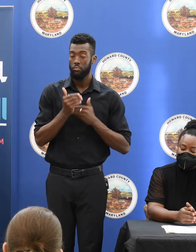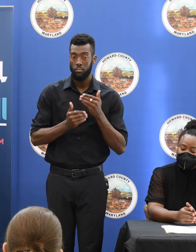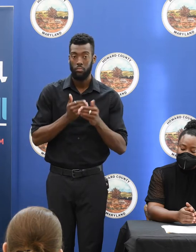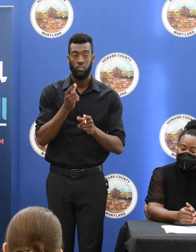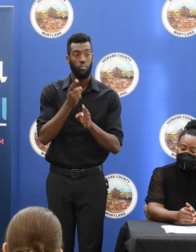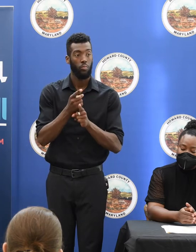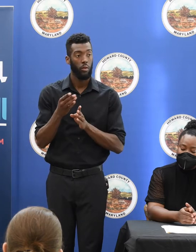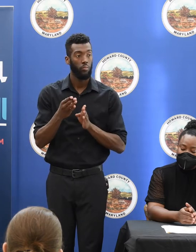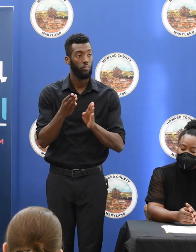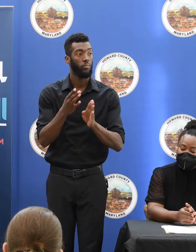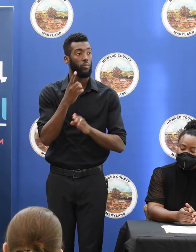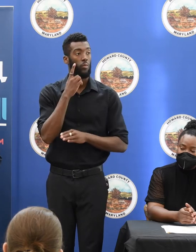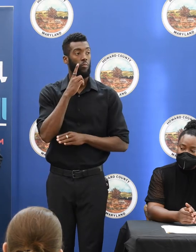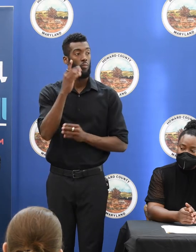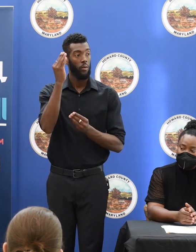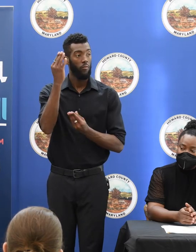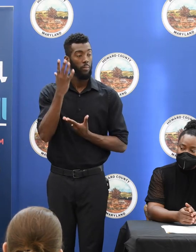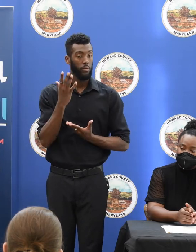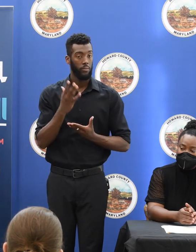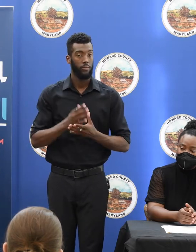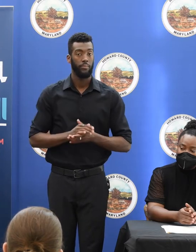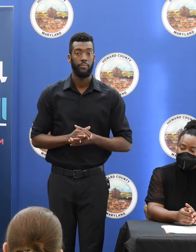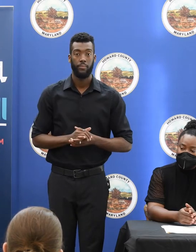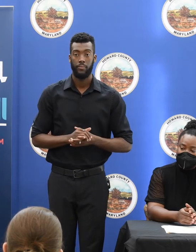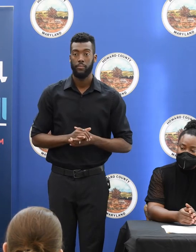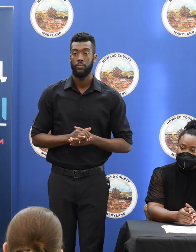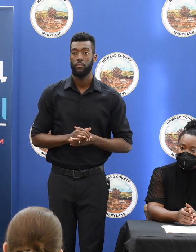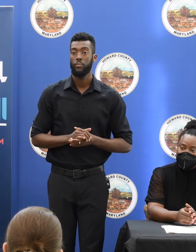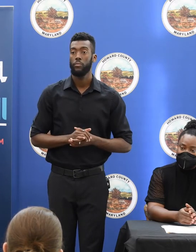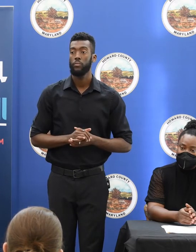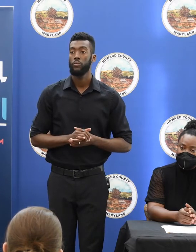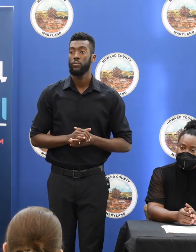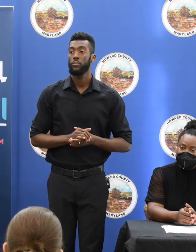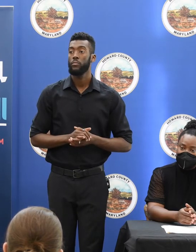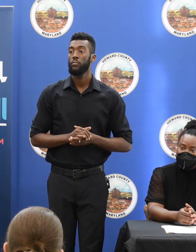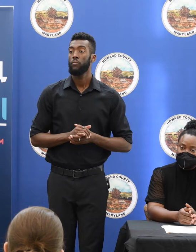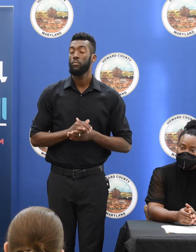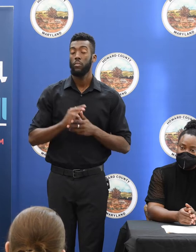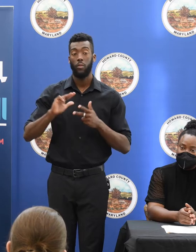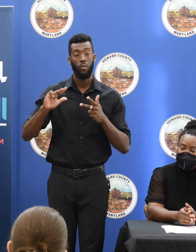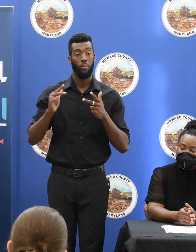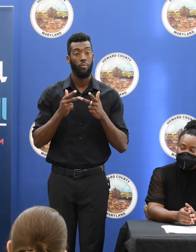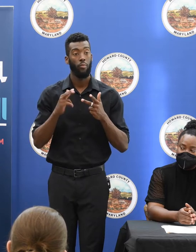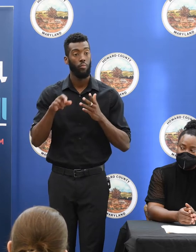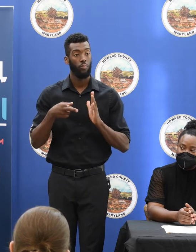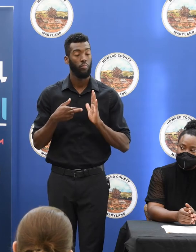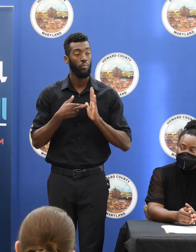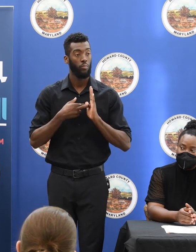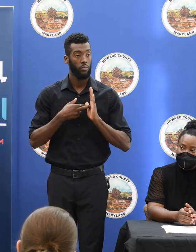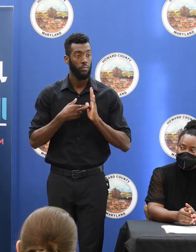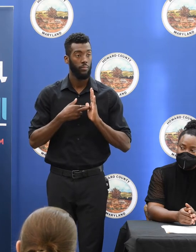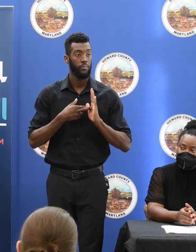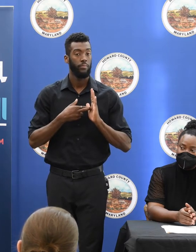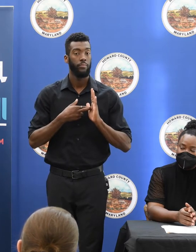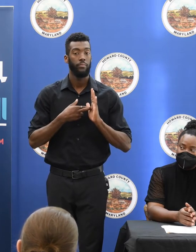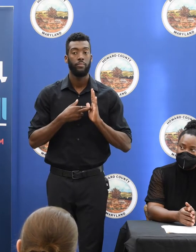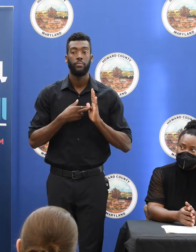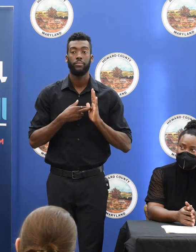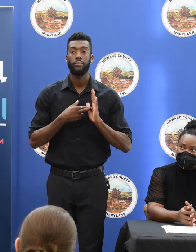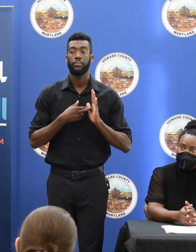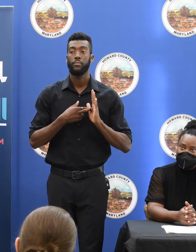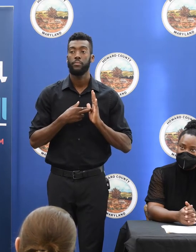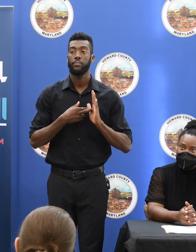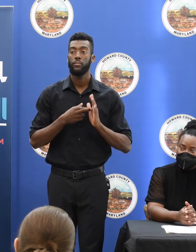all this. And again, with this kind of information that we're getting here today, that'll help. The third hat that I'm wearing,